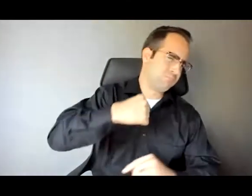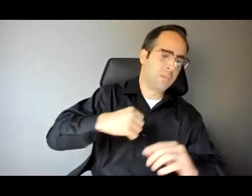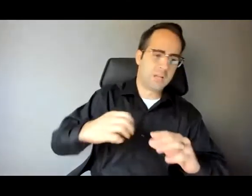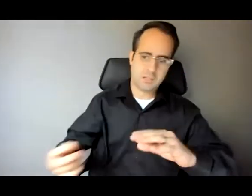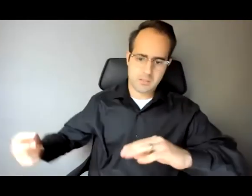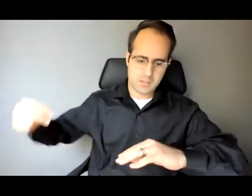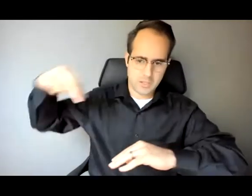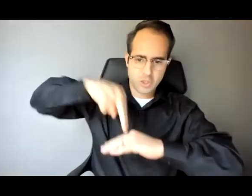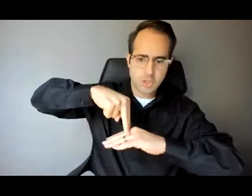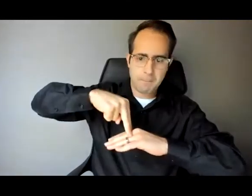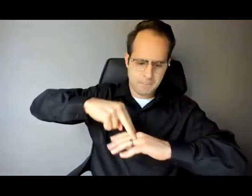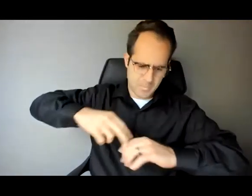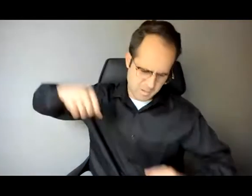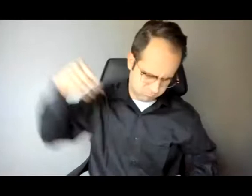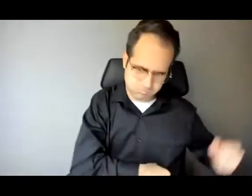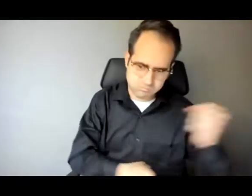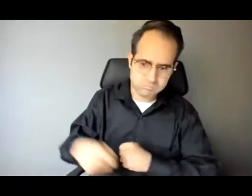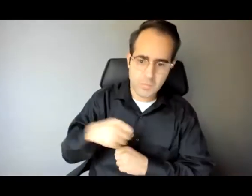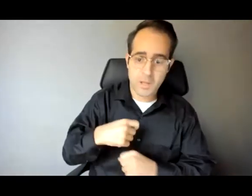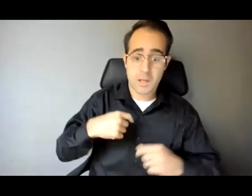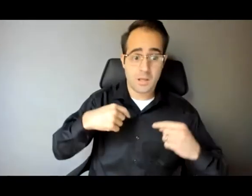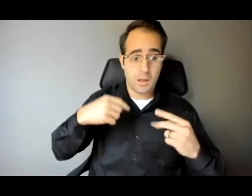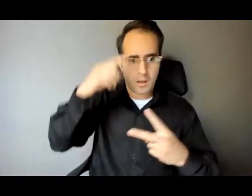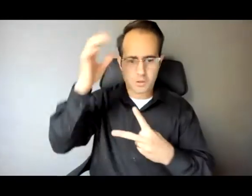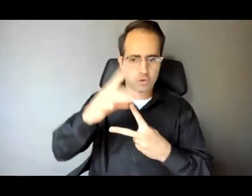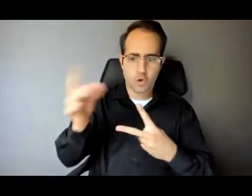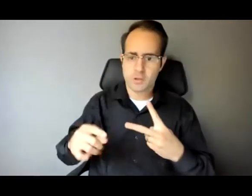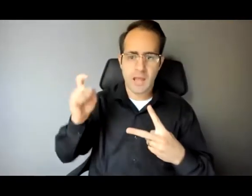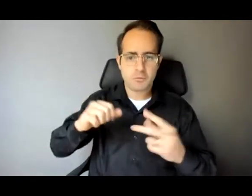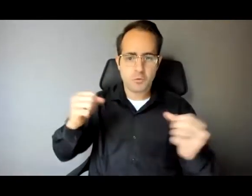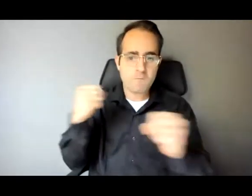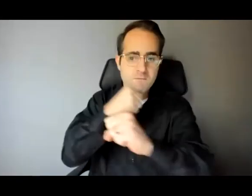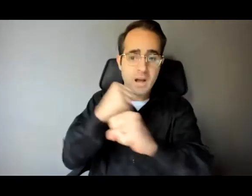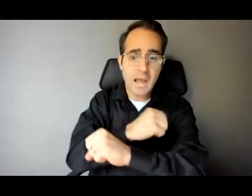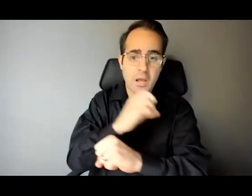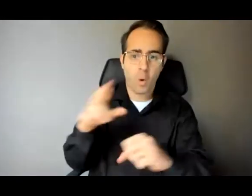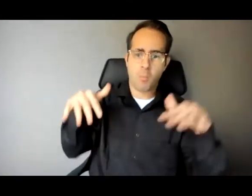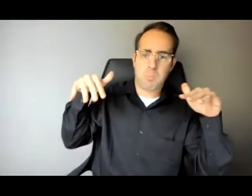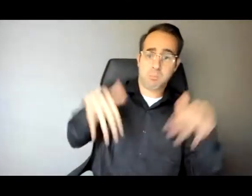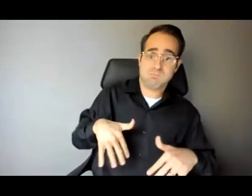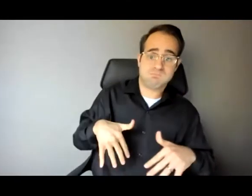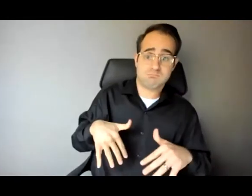Predator or prey? Those were the choices for a 16-year-old detainee at Rikers.